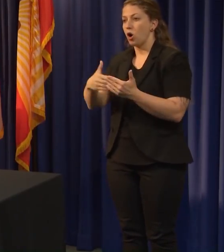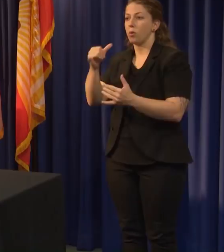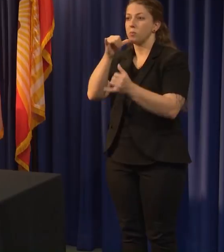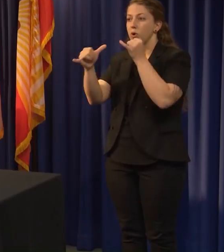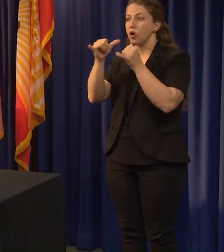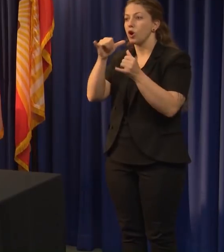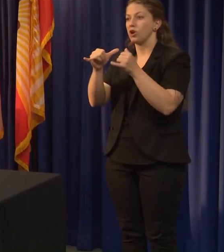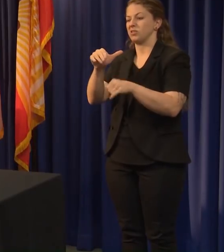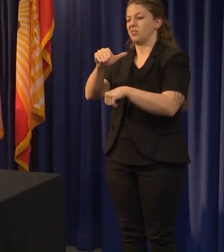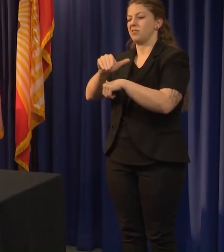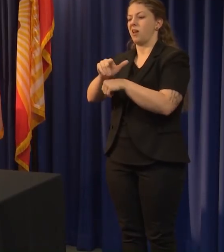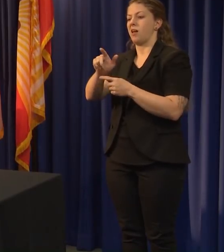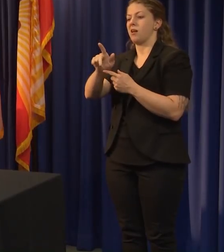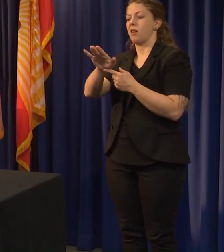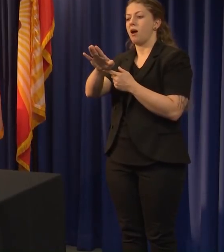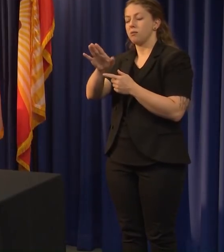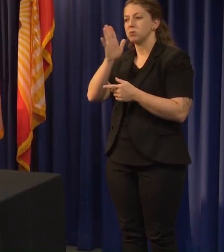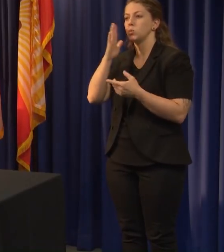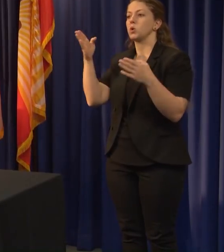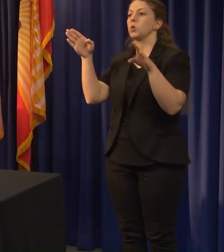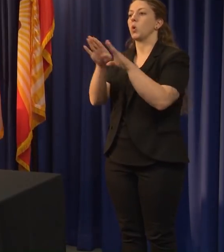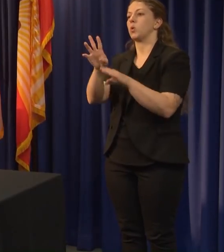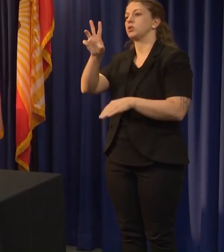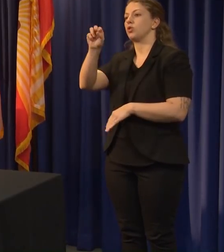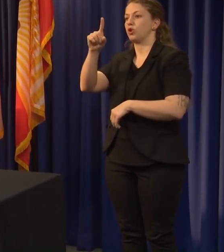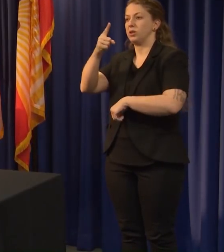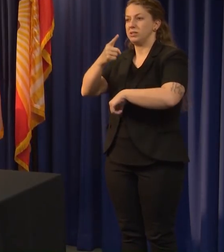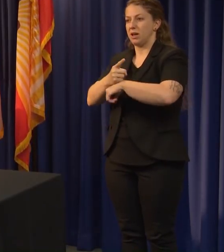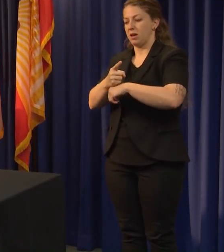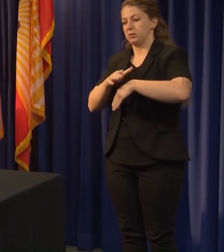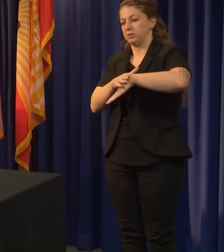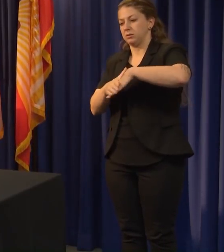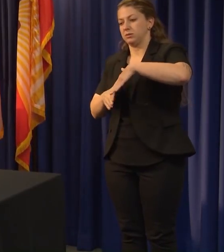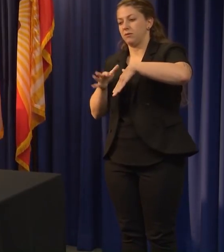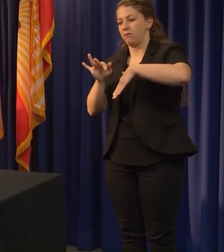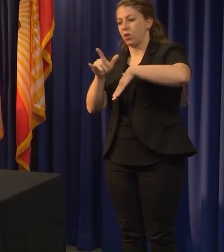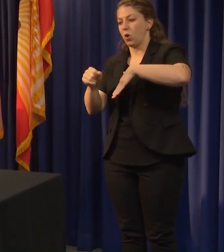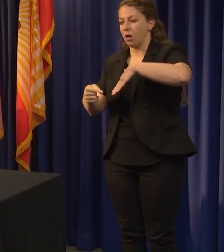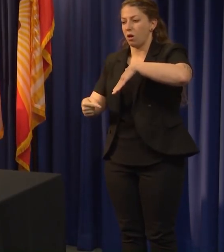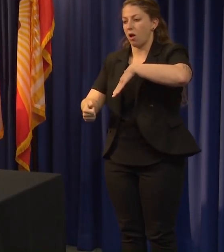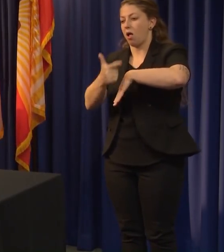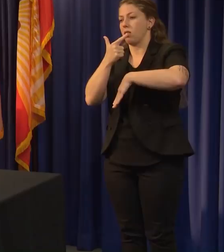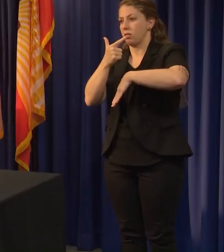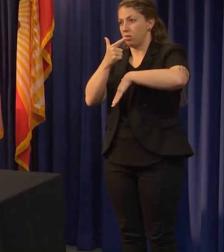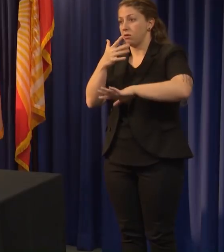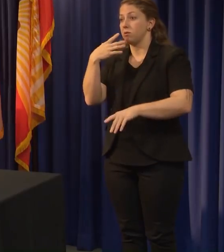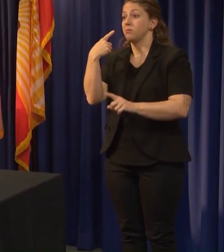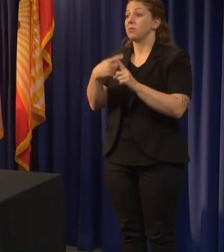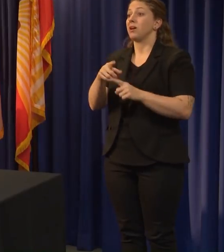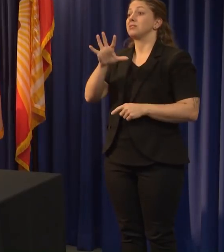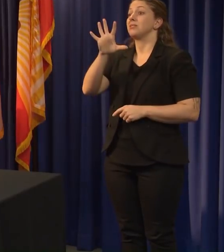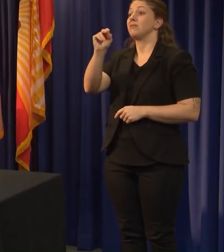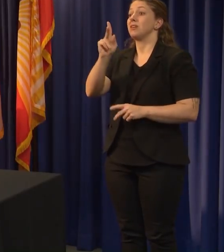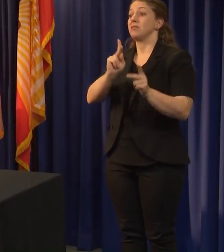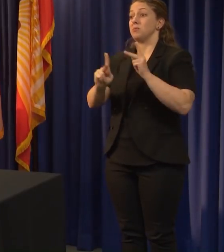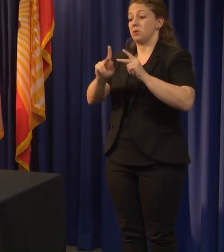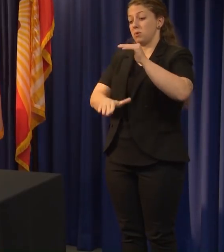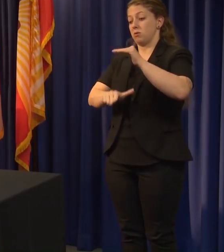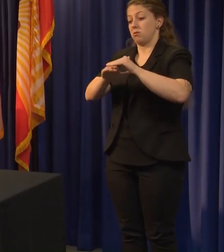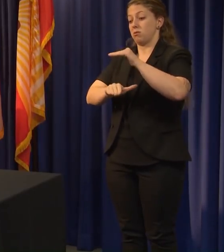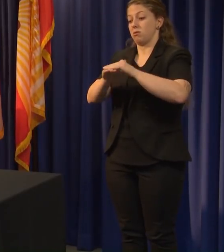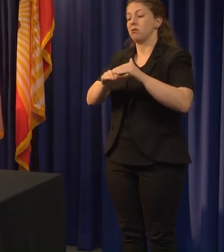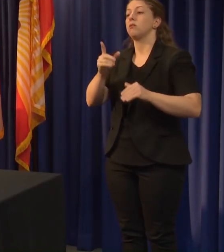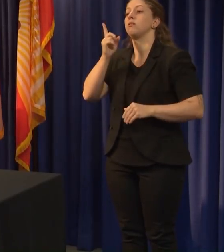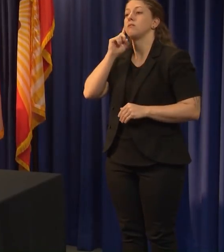for 30 days throughout the state of Florida. The governor's alt governor is also implementing a 50% capacity limit for restaurants and